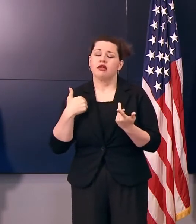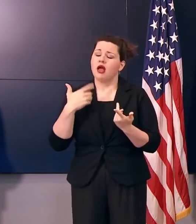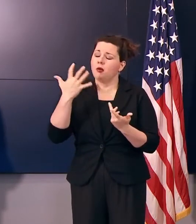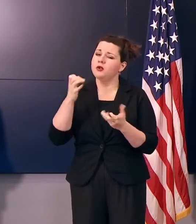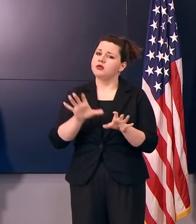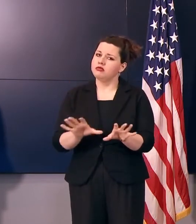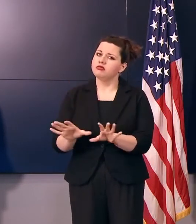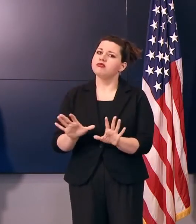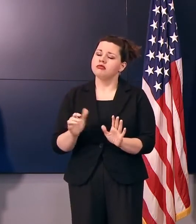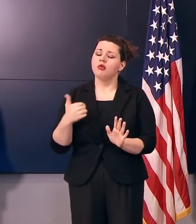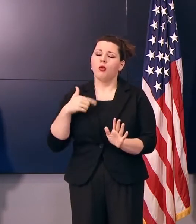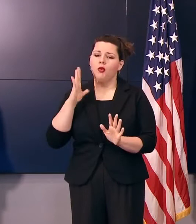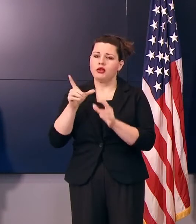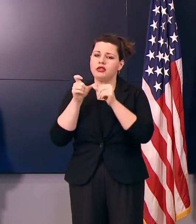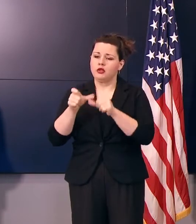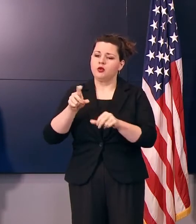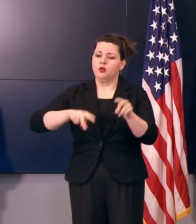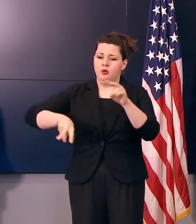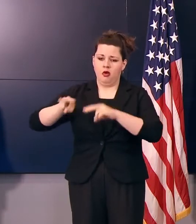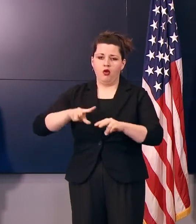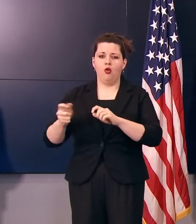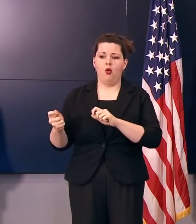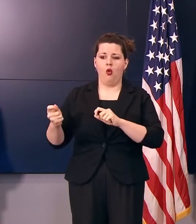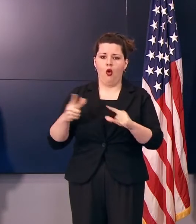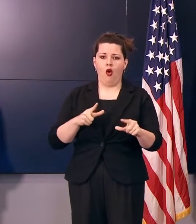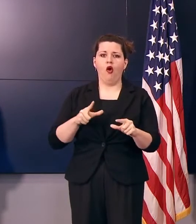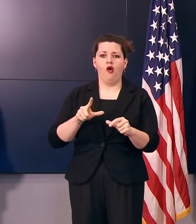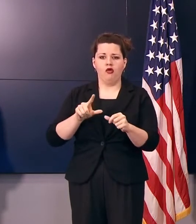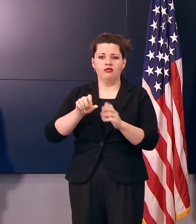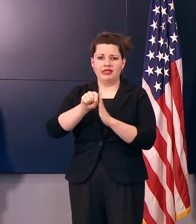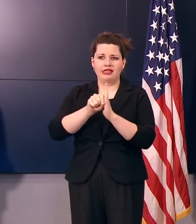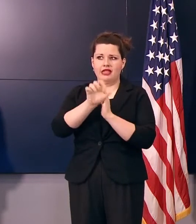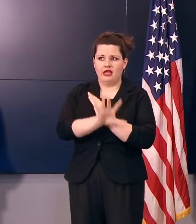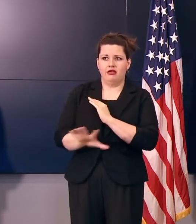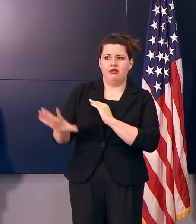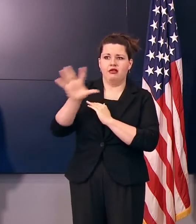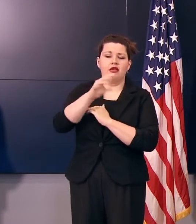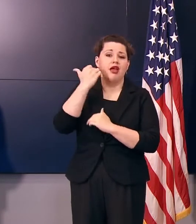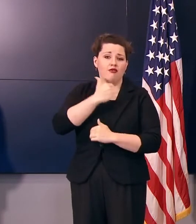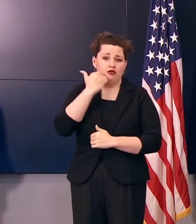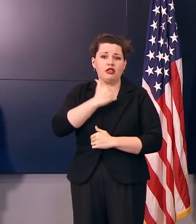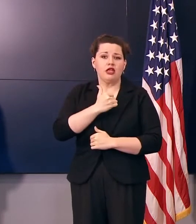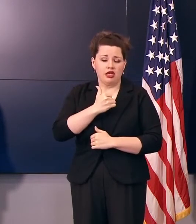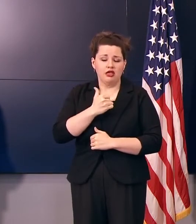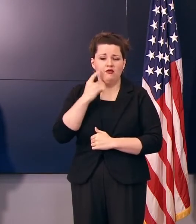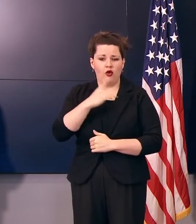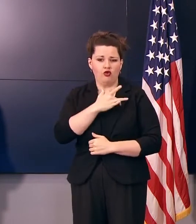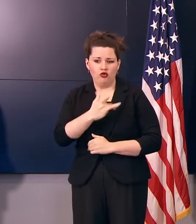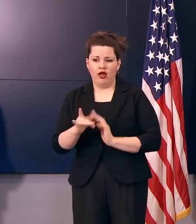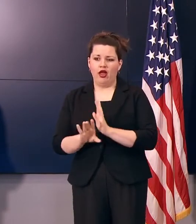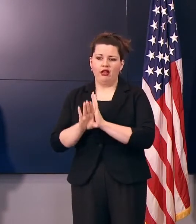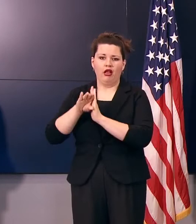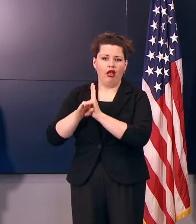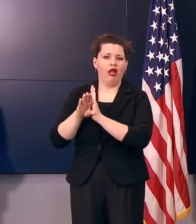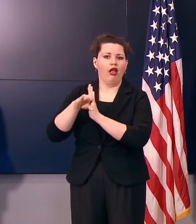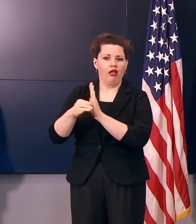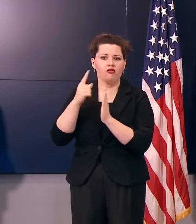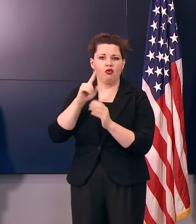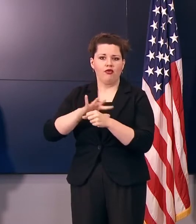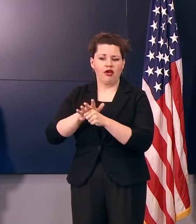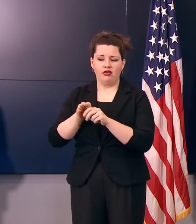reassure you that we will continue to monitor all areas of the state on a daily basis for trends in virus activity.